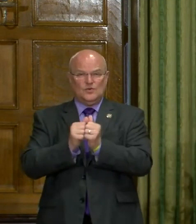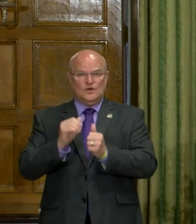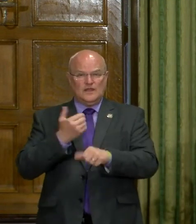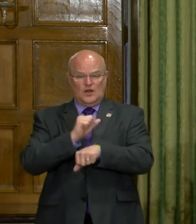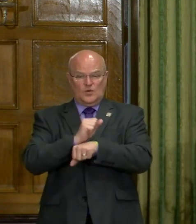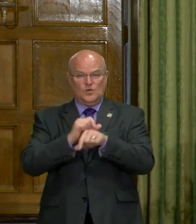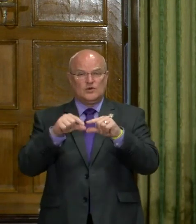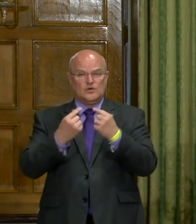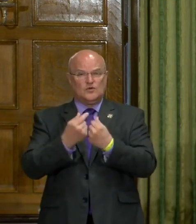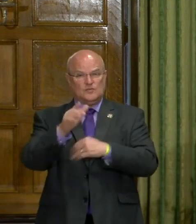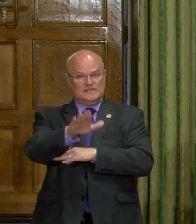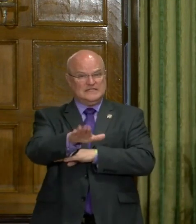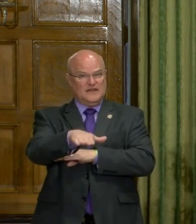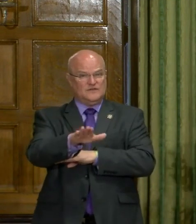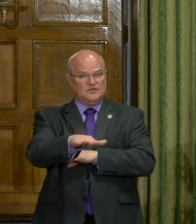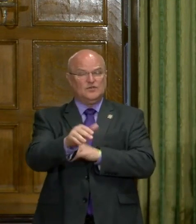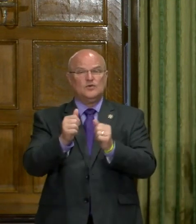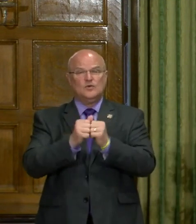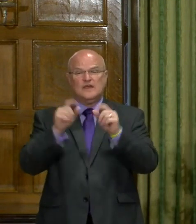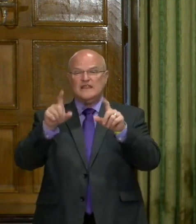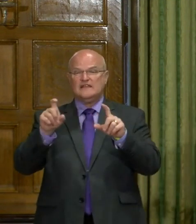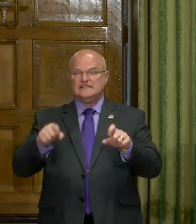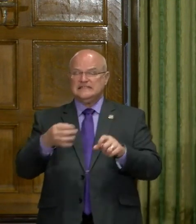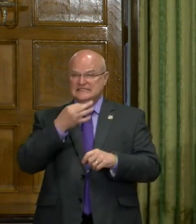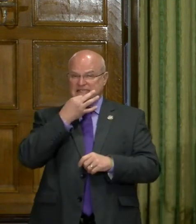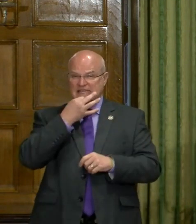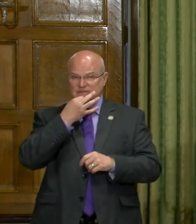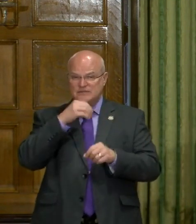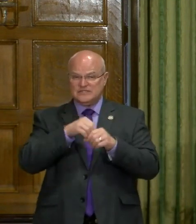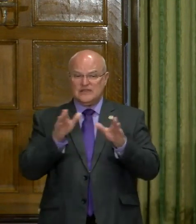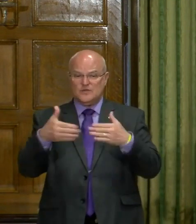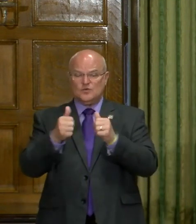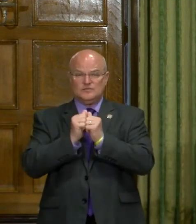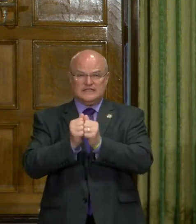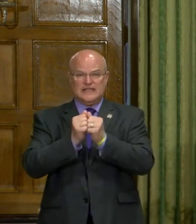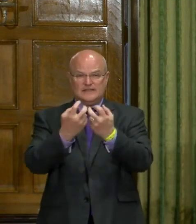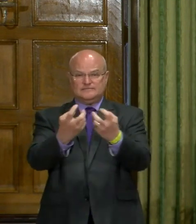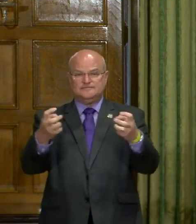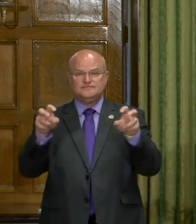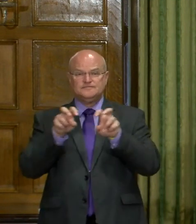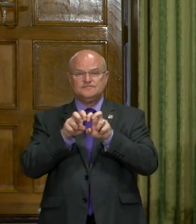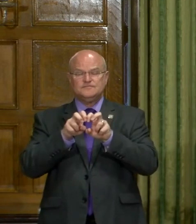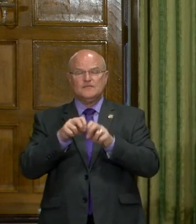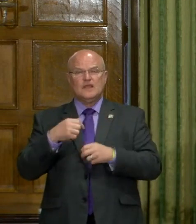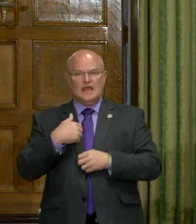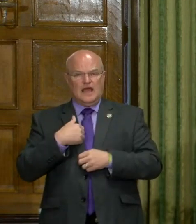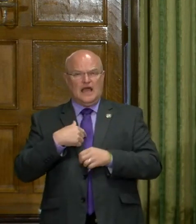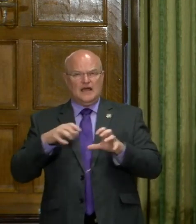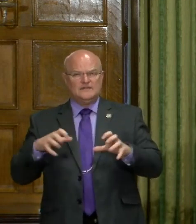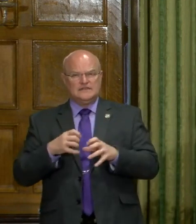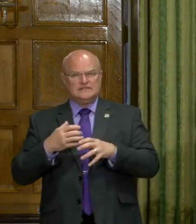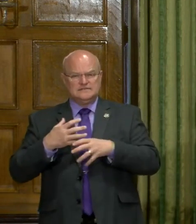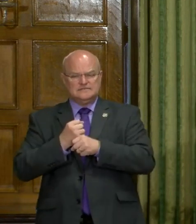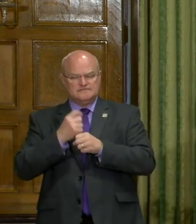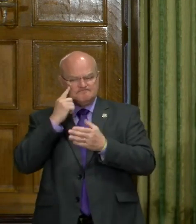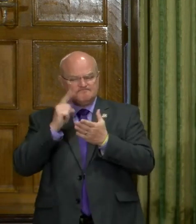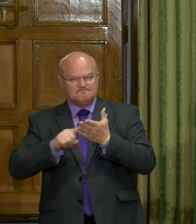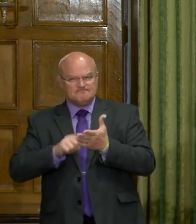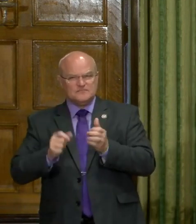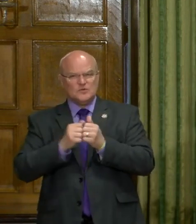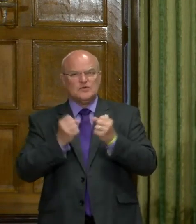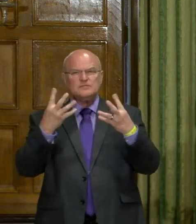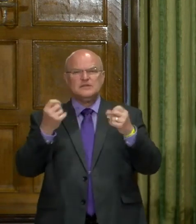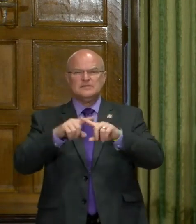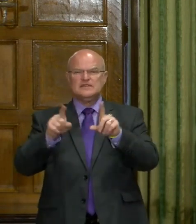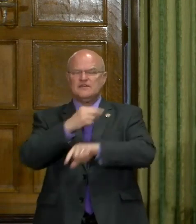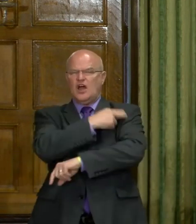working group this afternoon with our testing experts in the room together. Uh, I've done some, uh, brief, uh, checking with